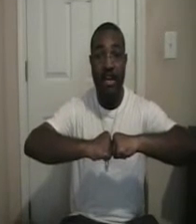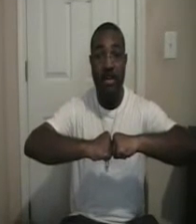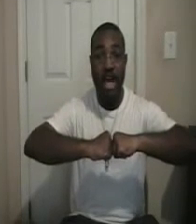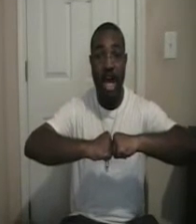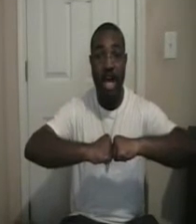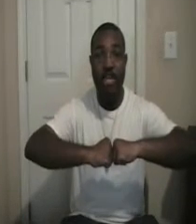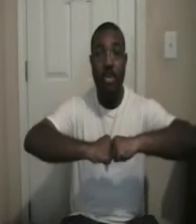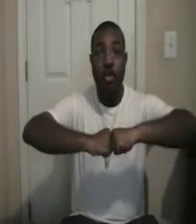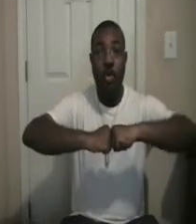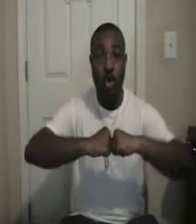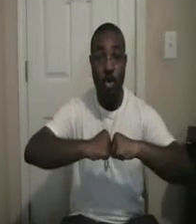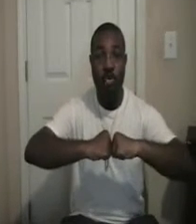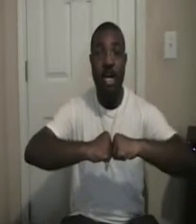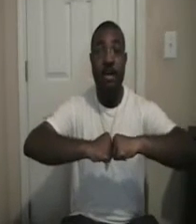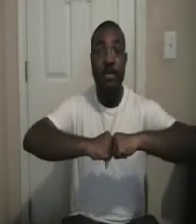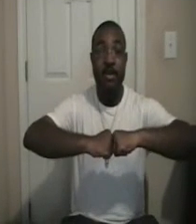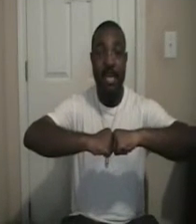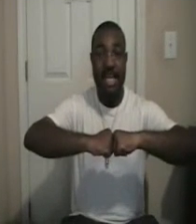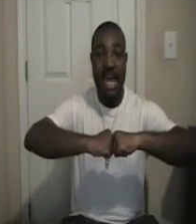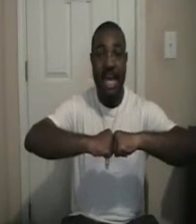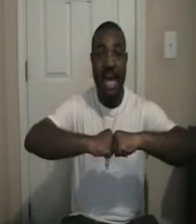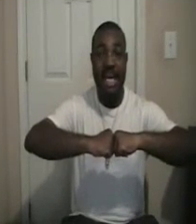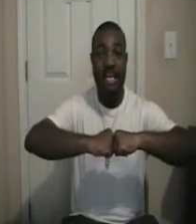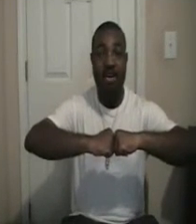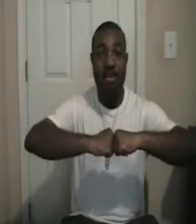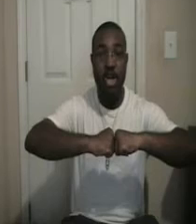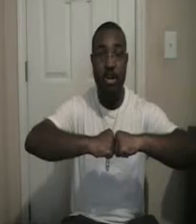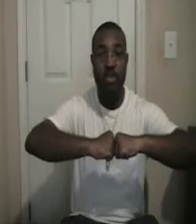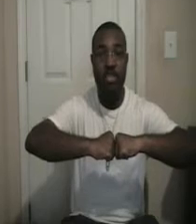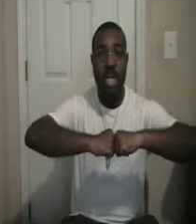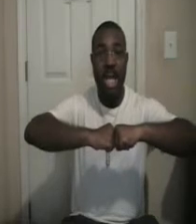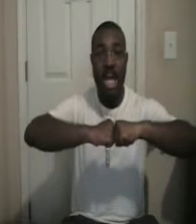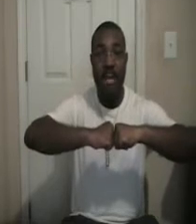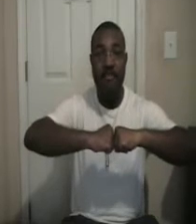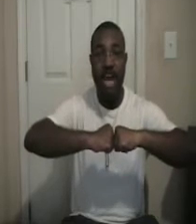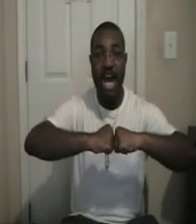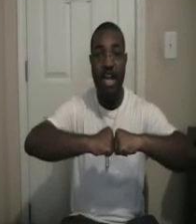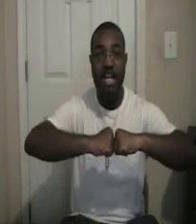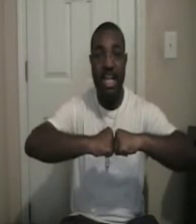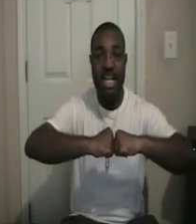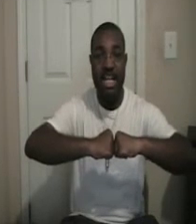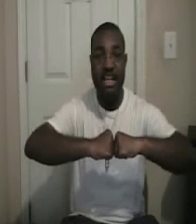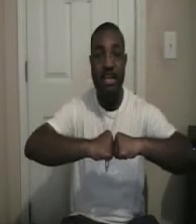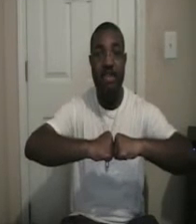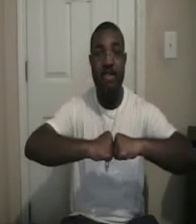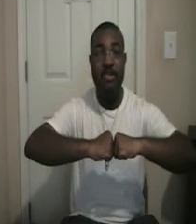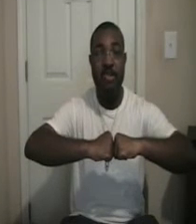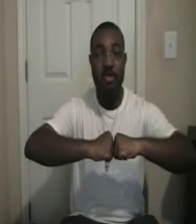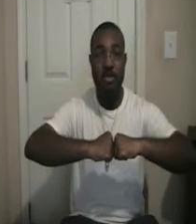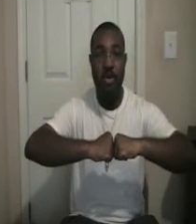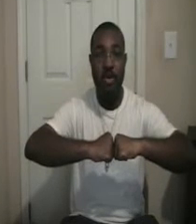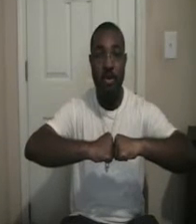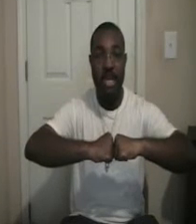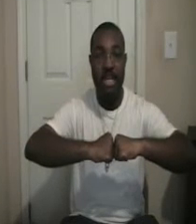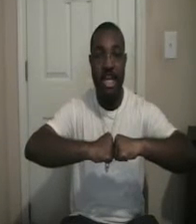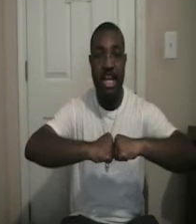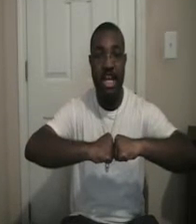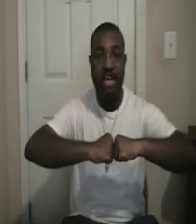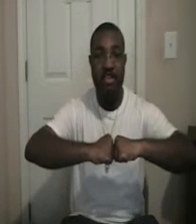no car. Woo! We ain't got no clothes. And finally, you know what that is.